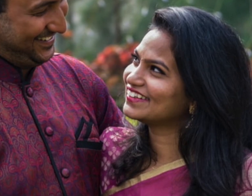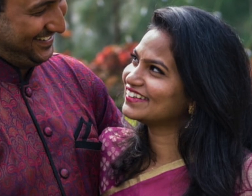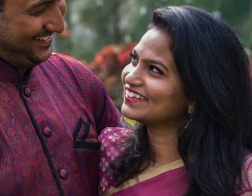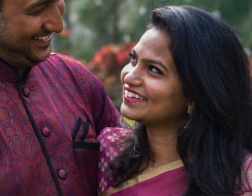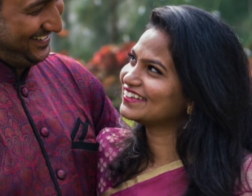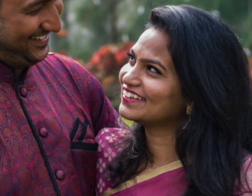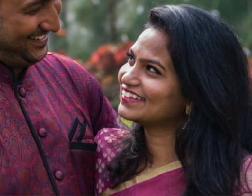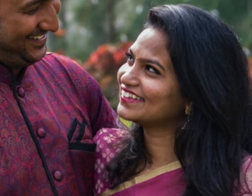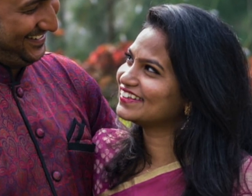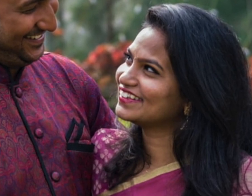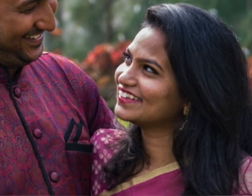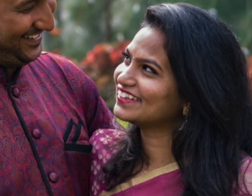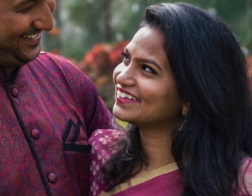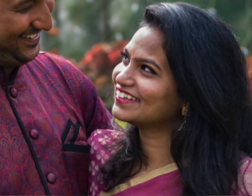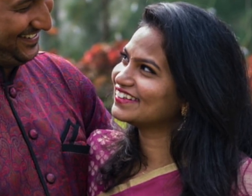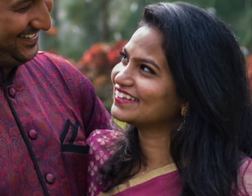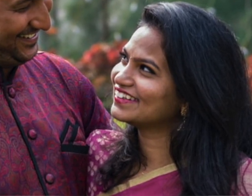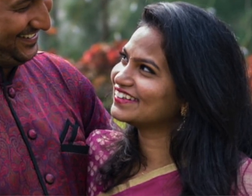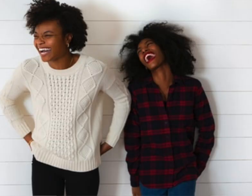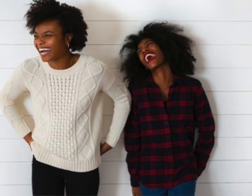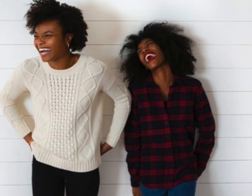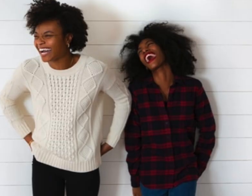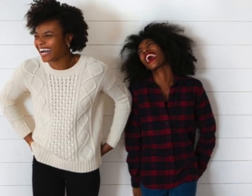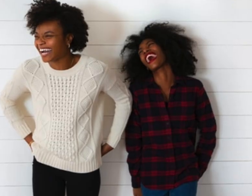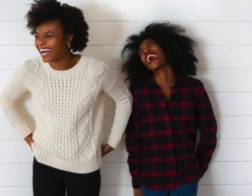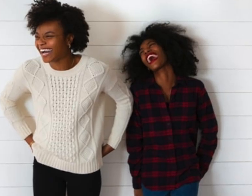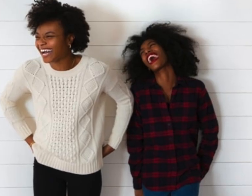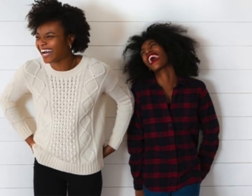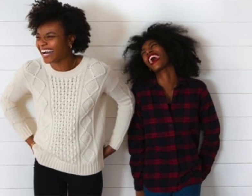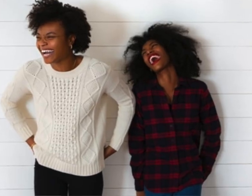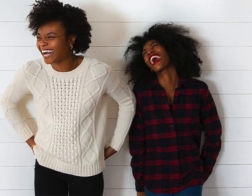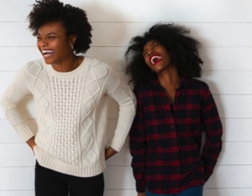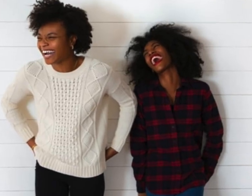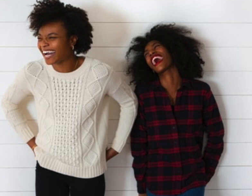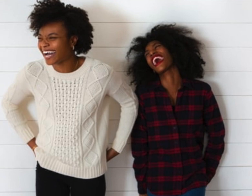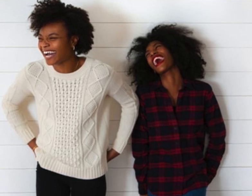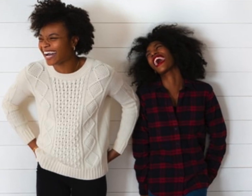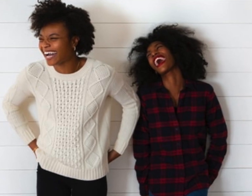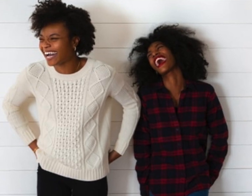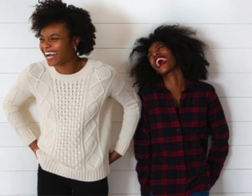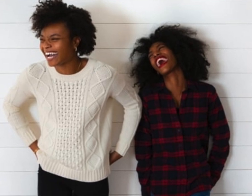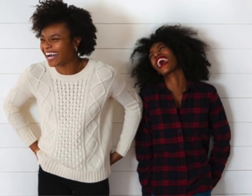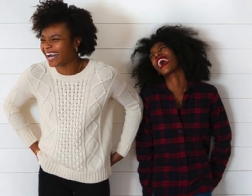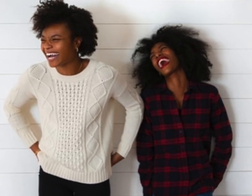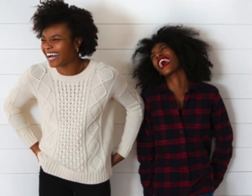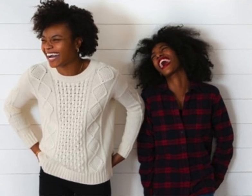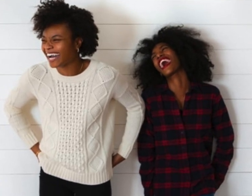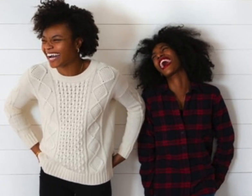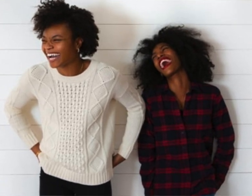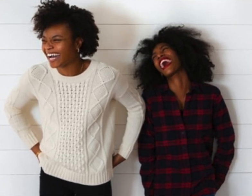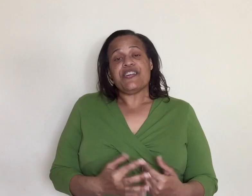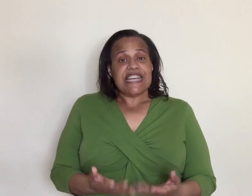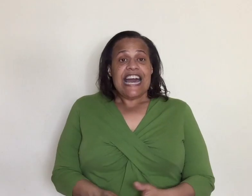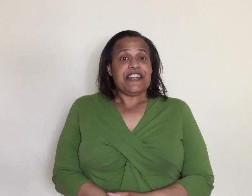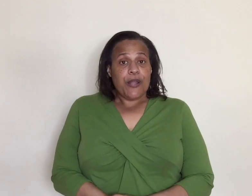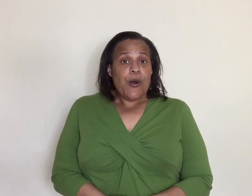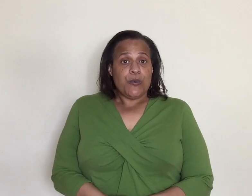there and laugh with them touch them and hold their hand and the ones that's really bad off they're dying alone